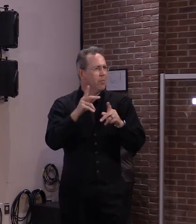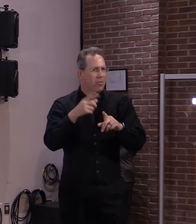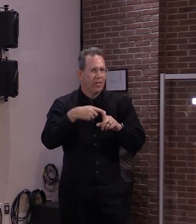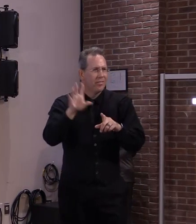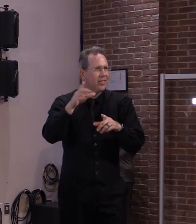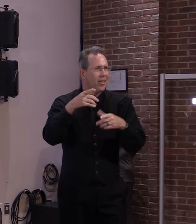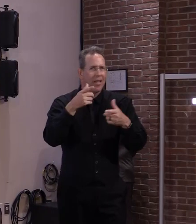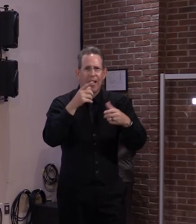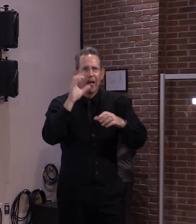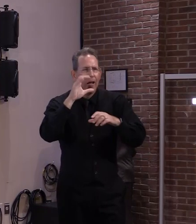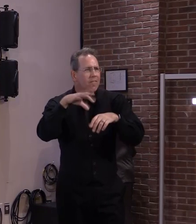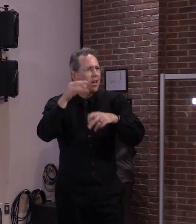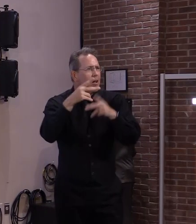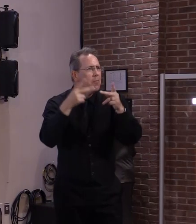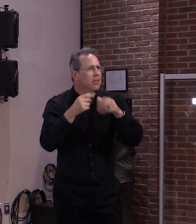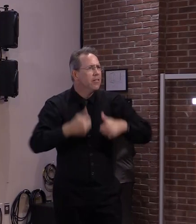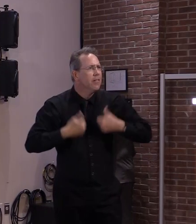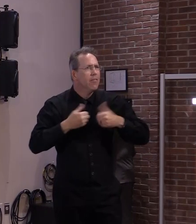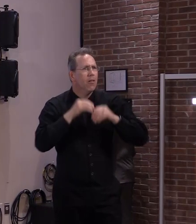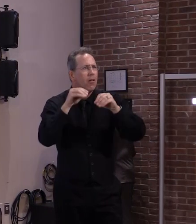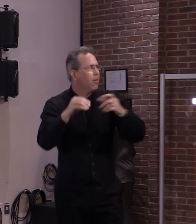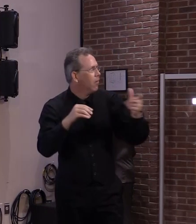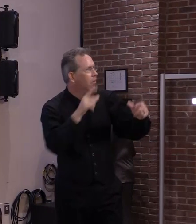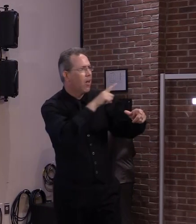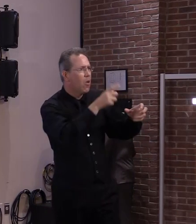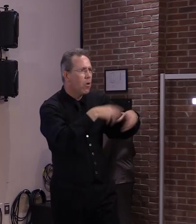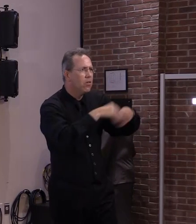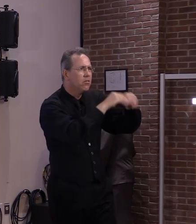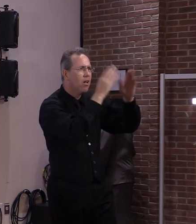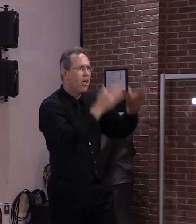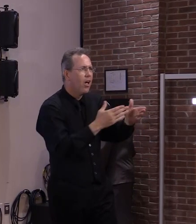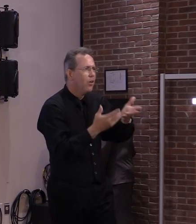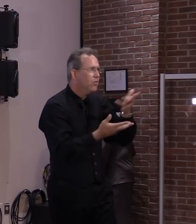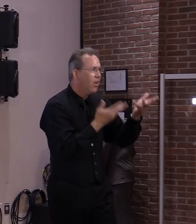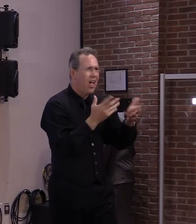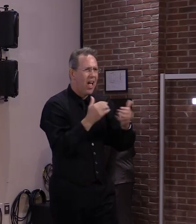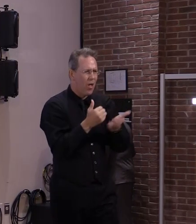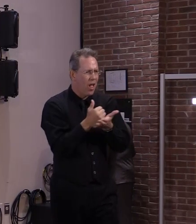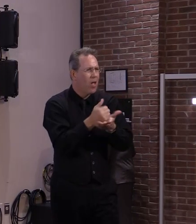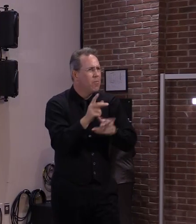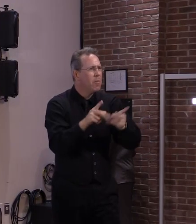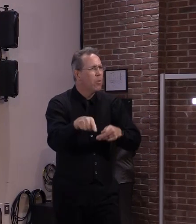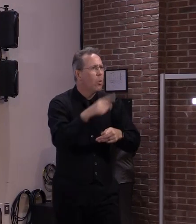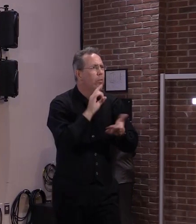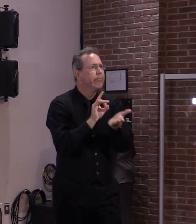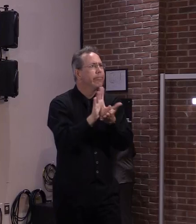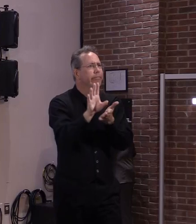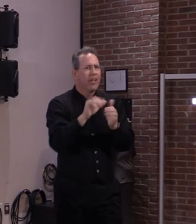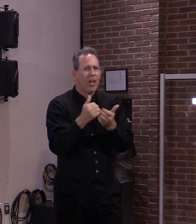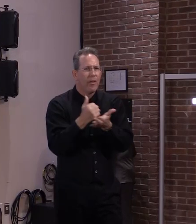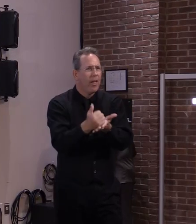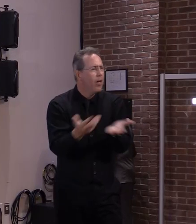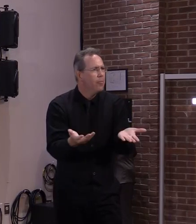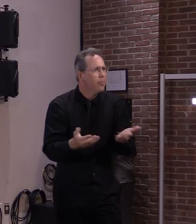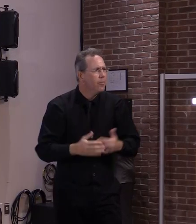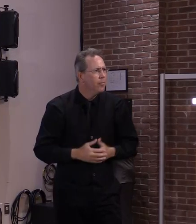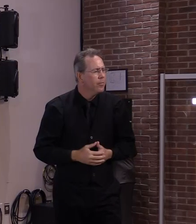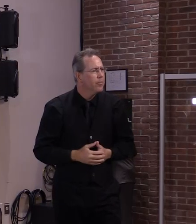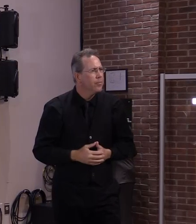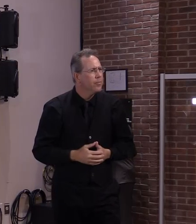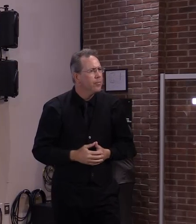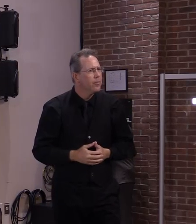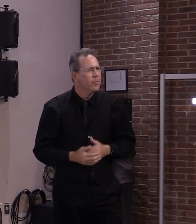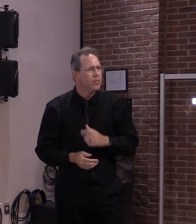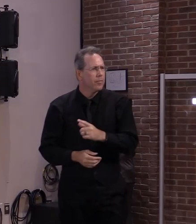anything other than rental assistance in place to help them? Well, you know, you're bringing up, you know, our housing situation. And as